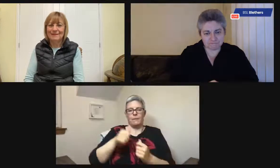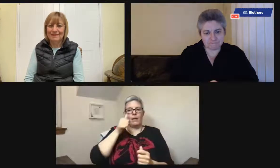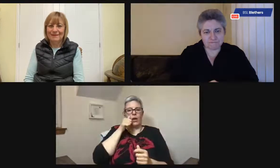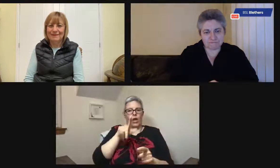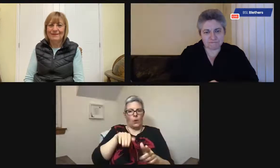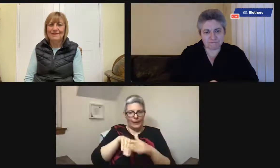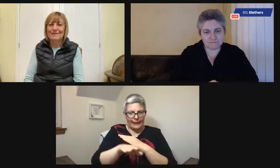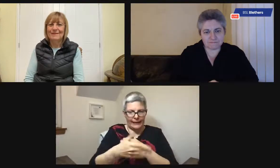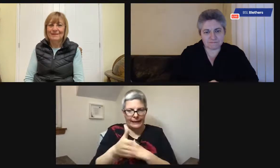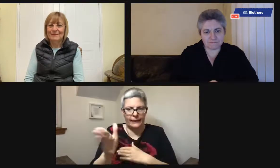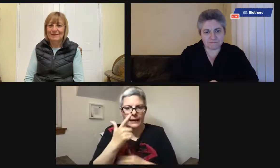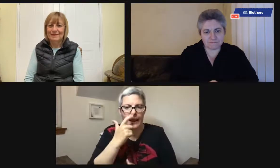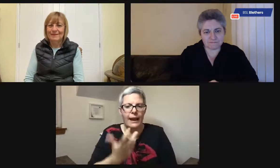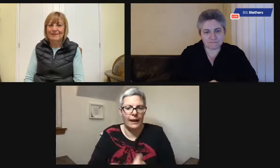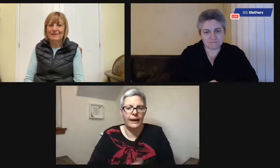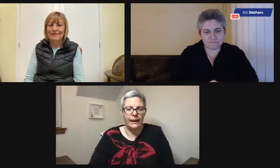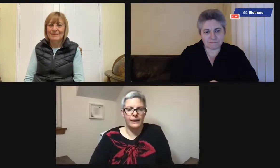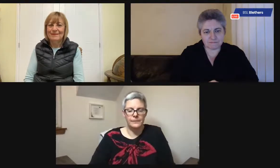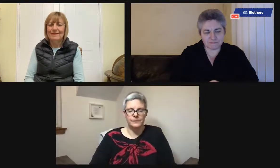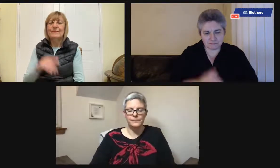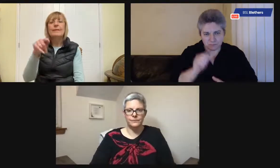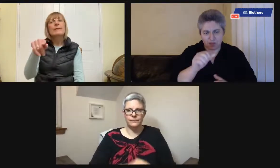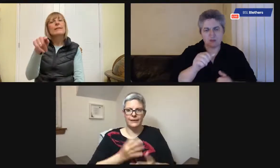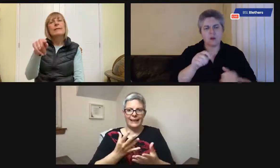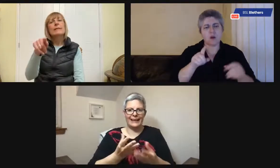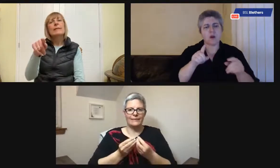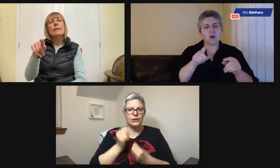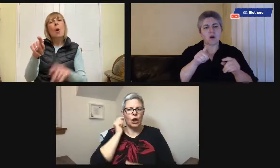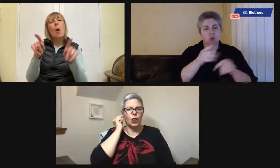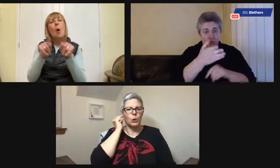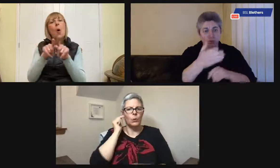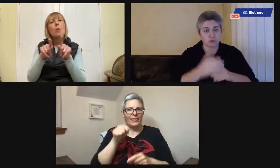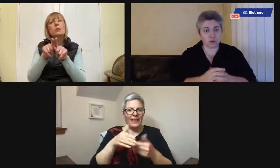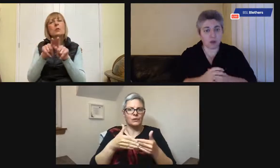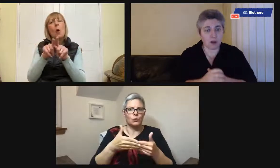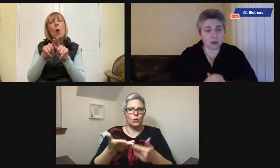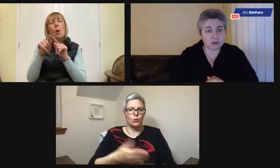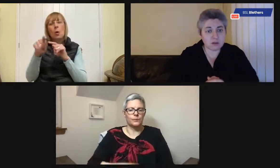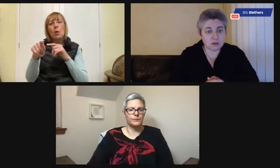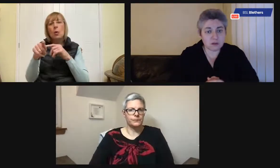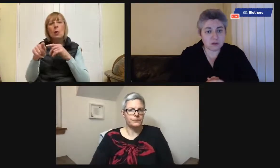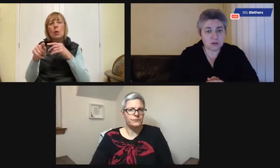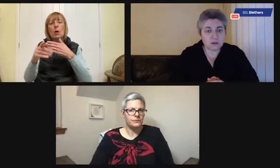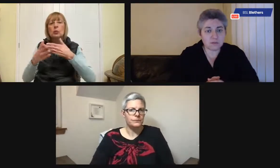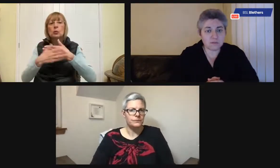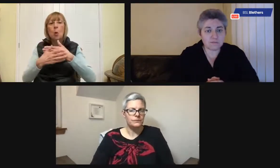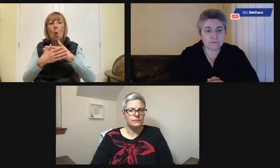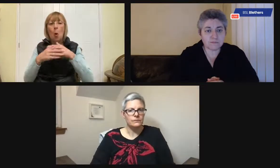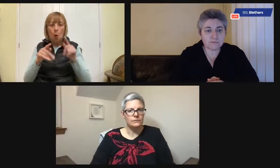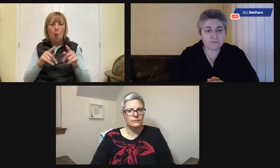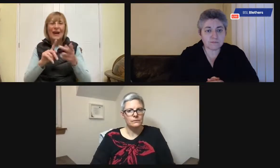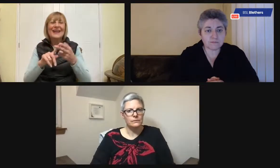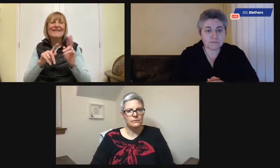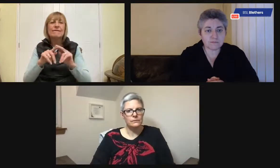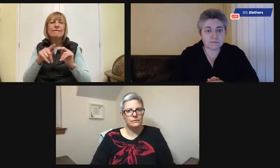frame red or yellow so that you know that you're going into a space. It can just give you a clue that there's a door there.